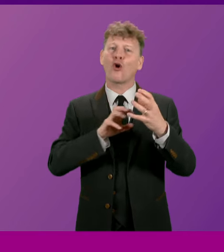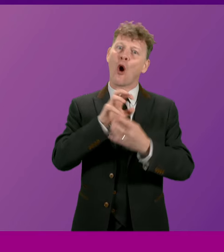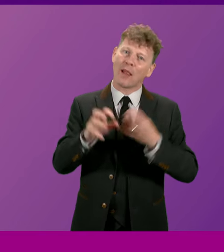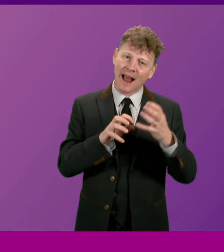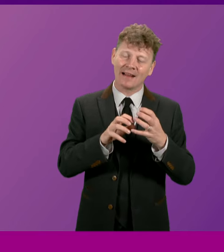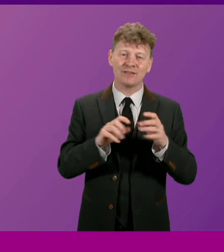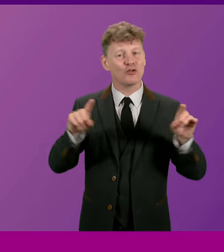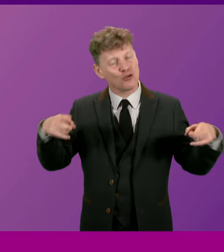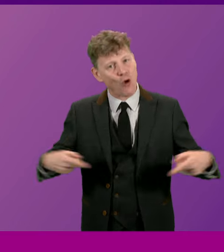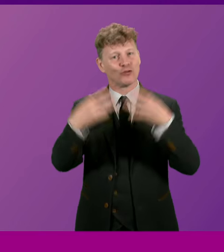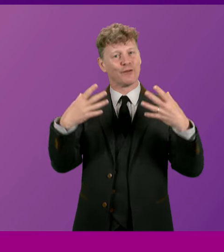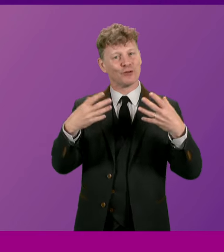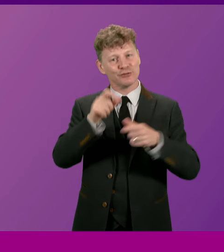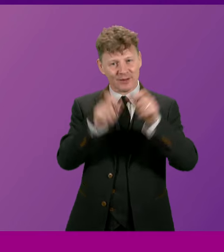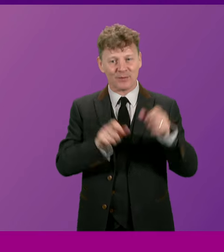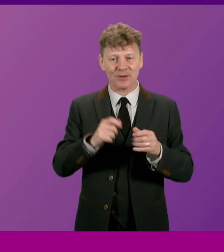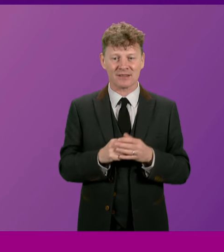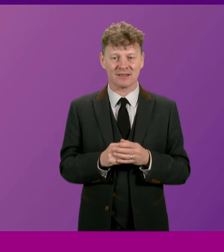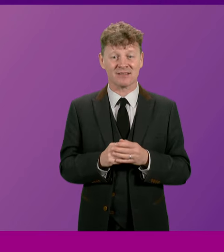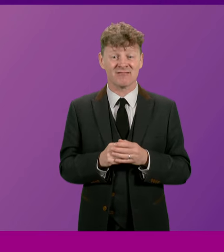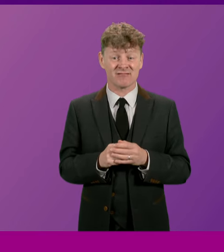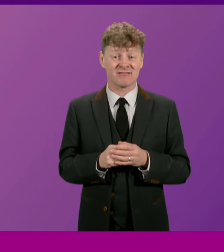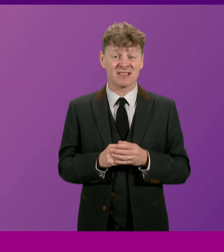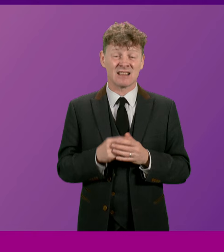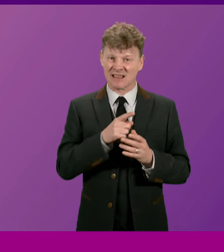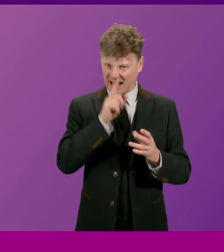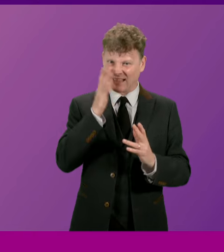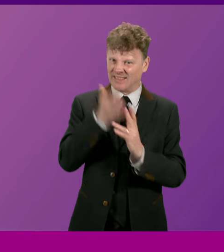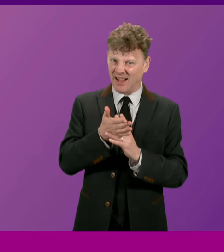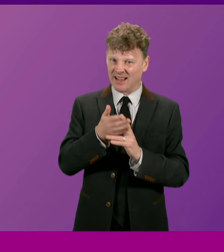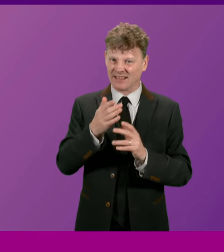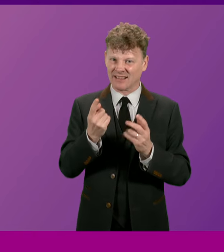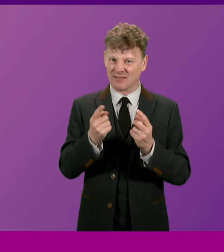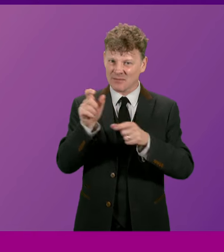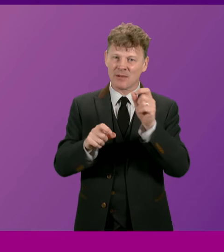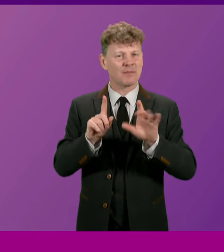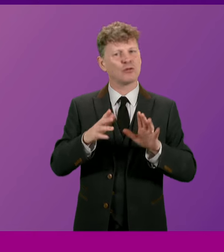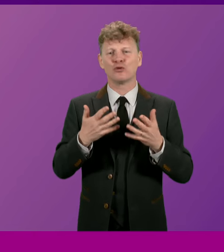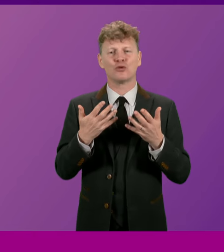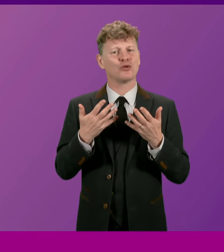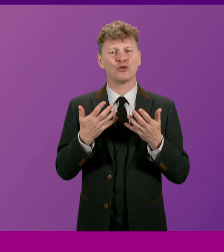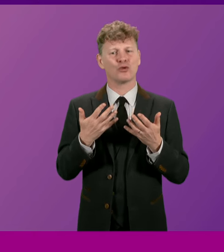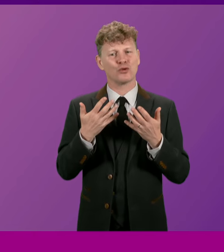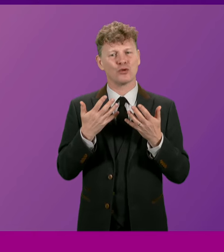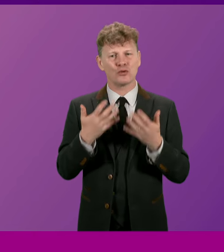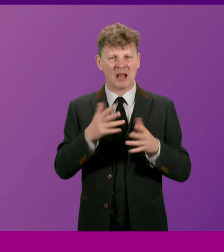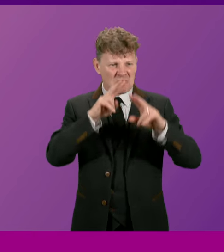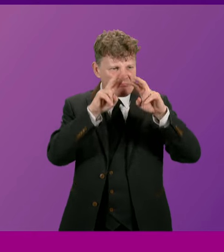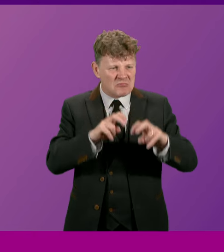controversial figure who divided opinion, often strongly. And today is not the occasion for a verdict on his every action.